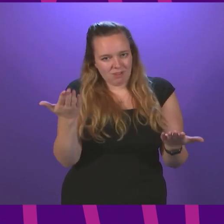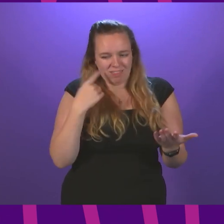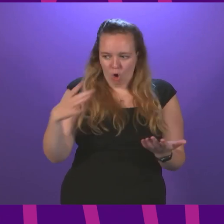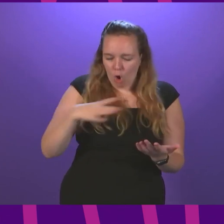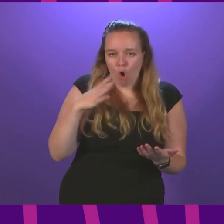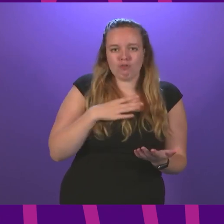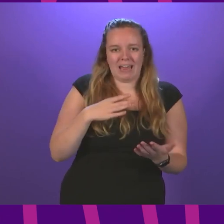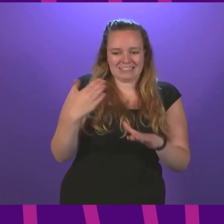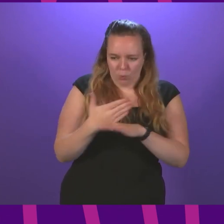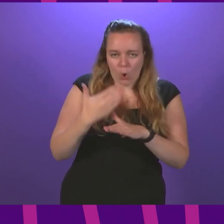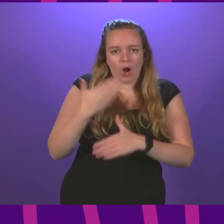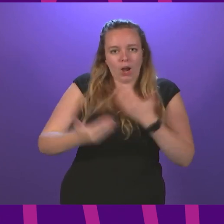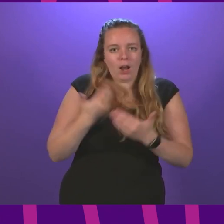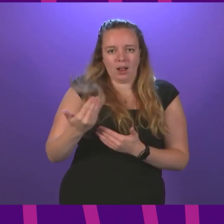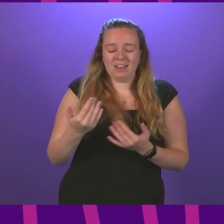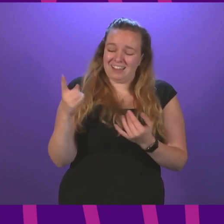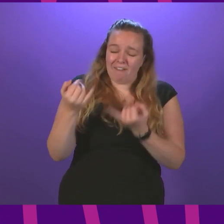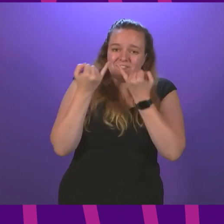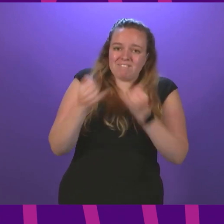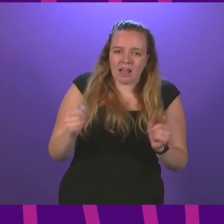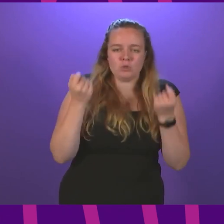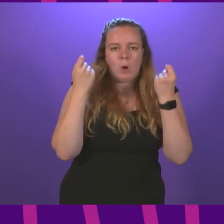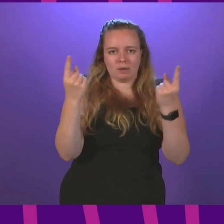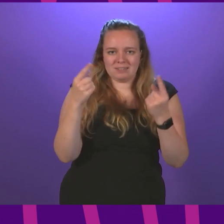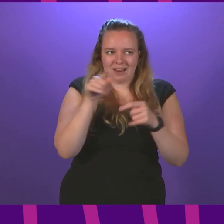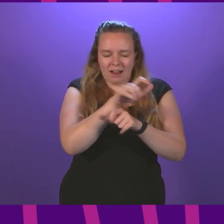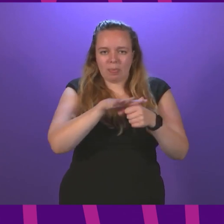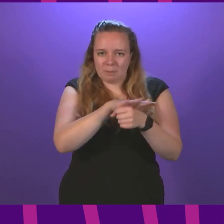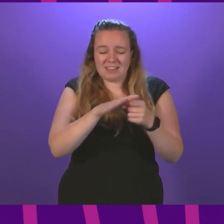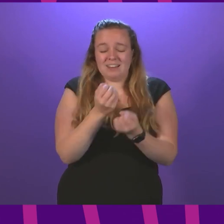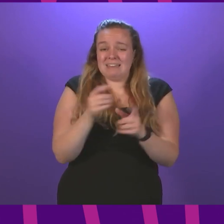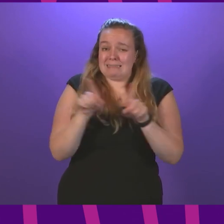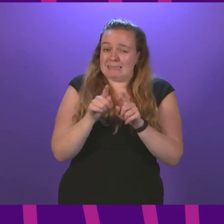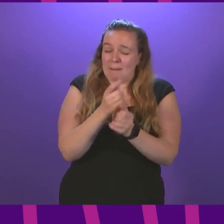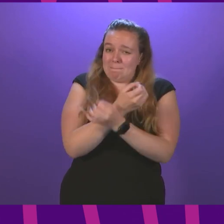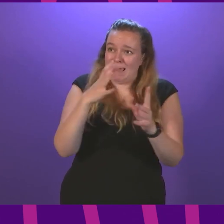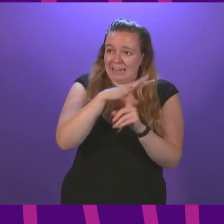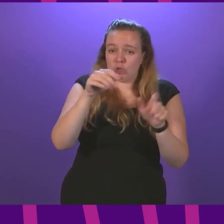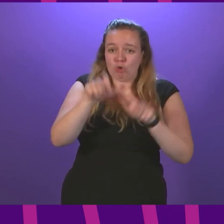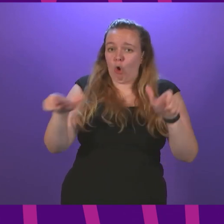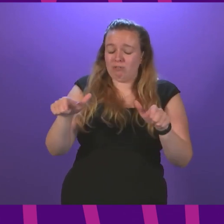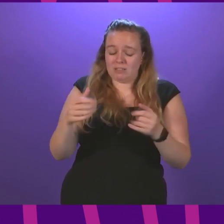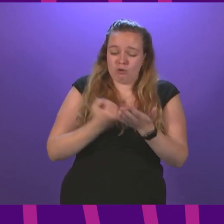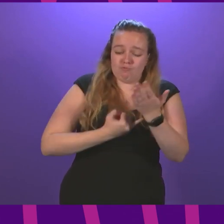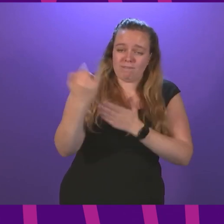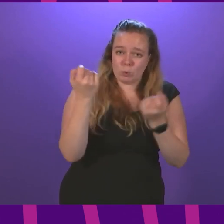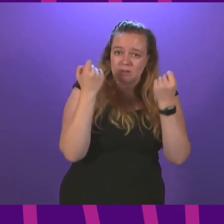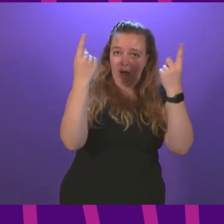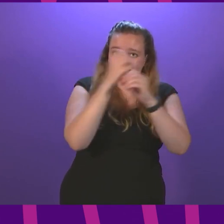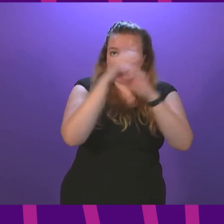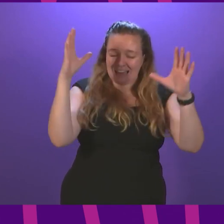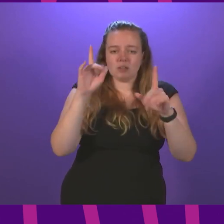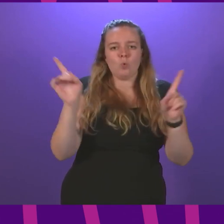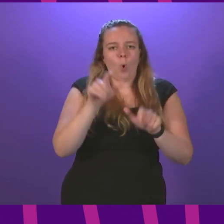already in work. It fails to understand the position, as so many Tories unfortunately fail to understand the position